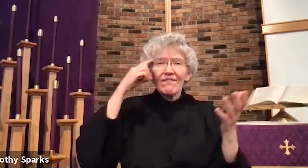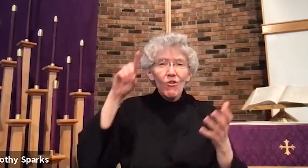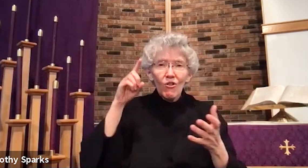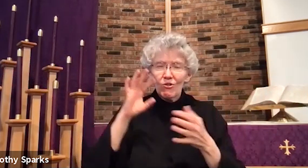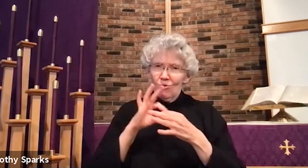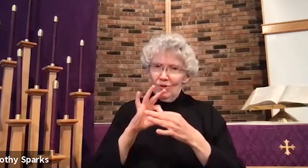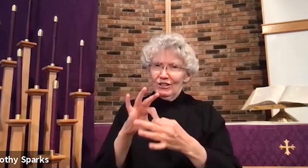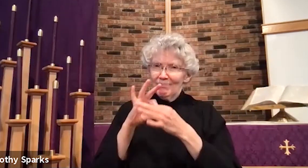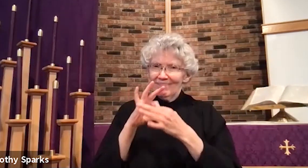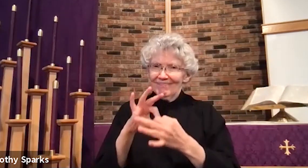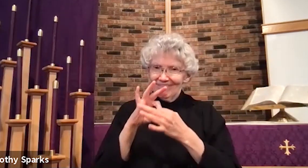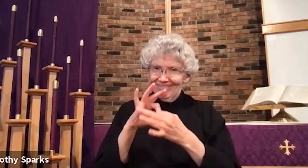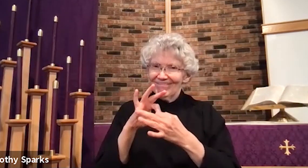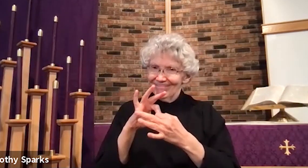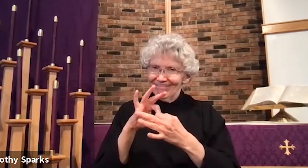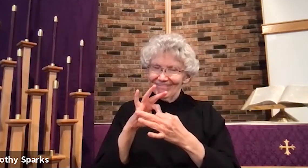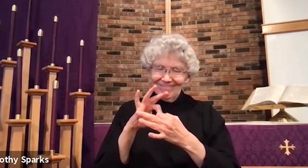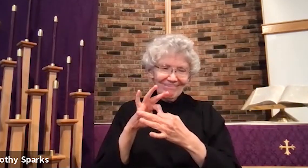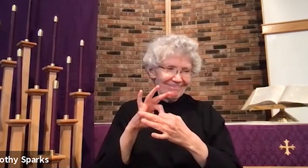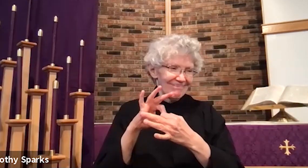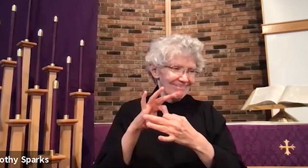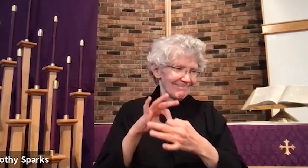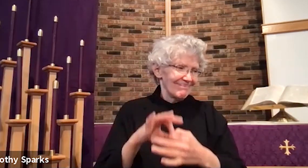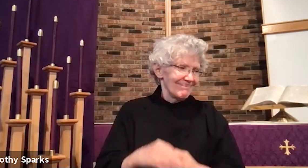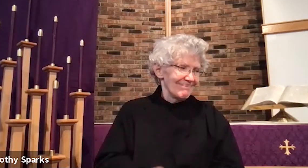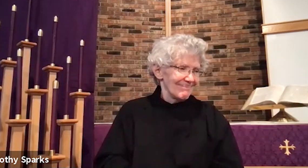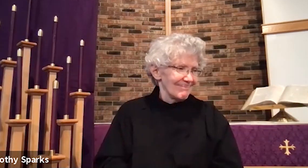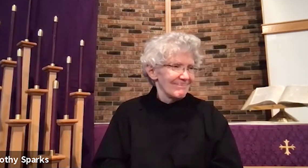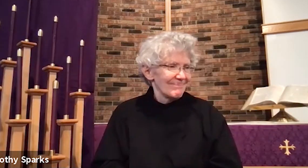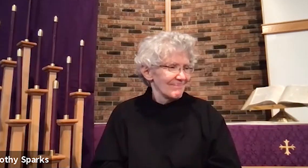relationships that honor all of God's creatures. others.